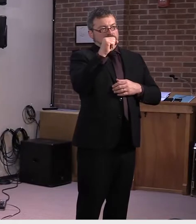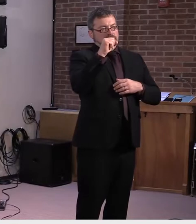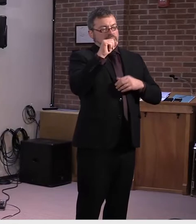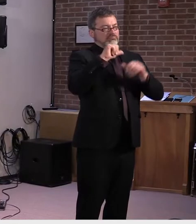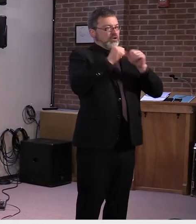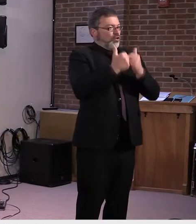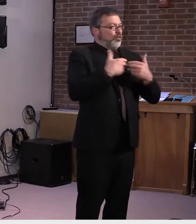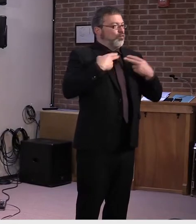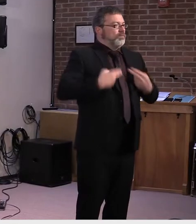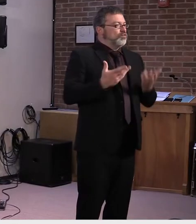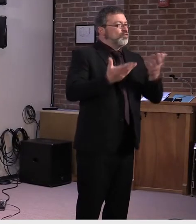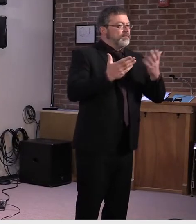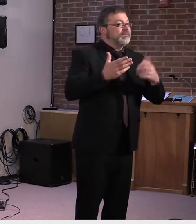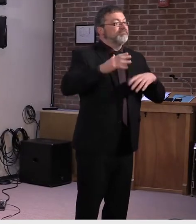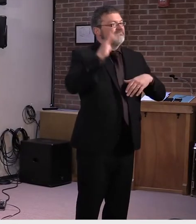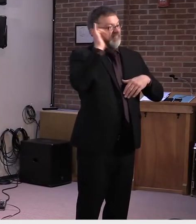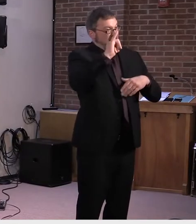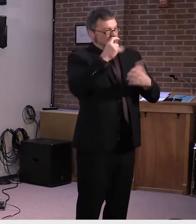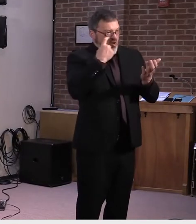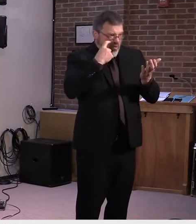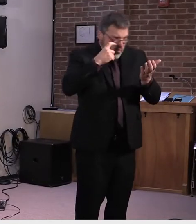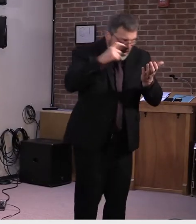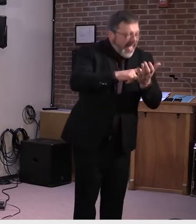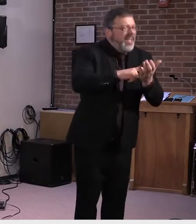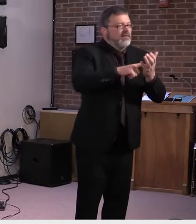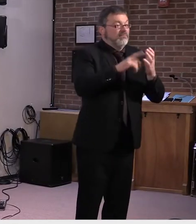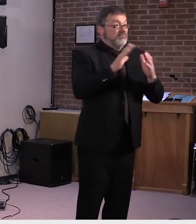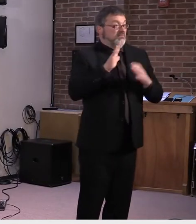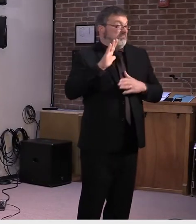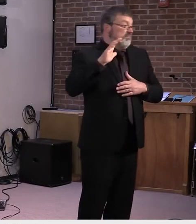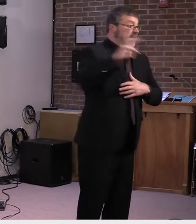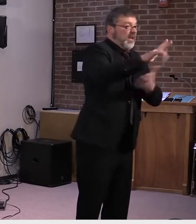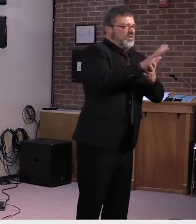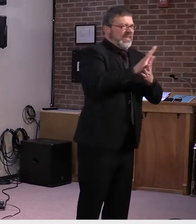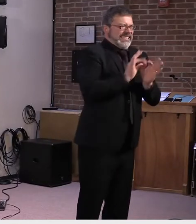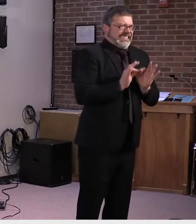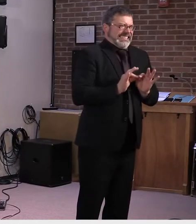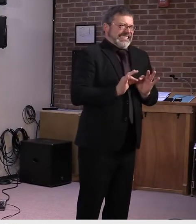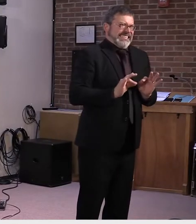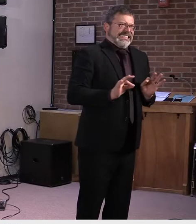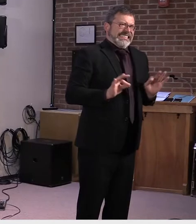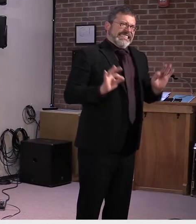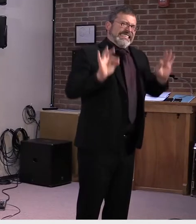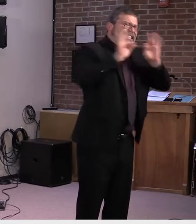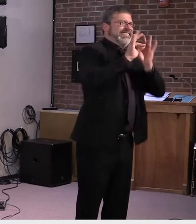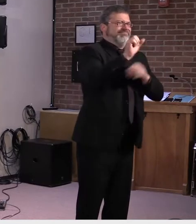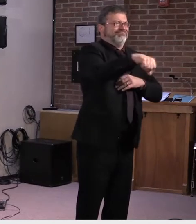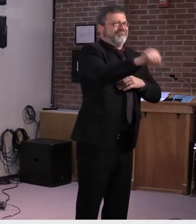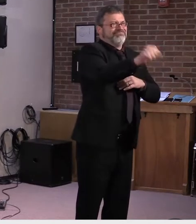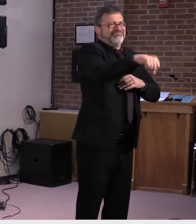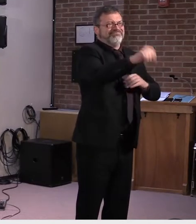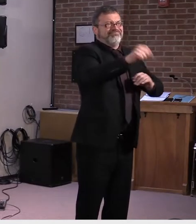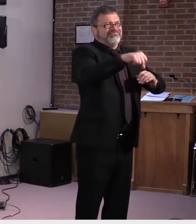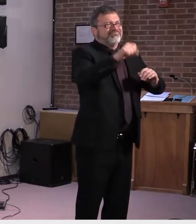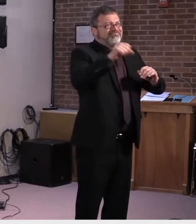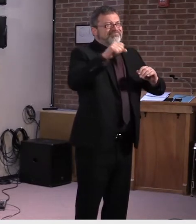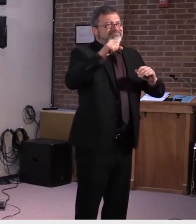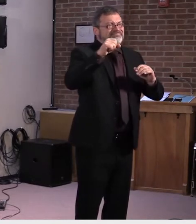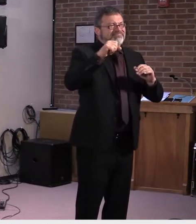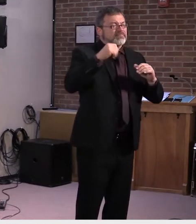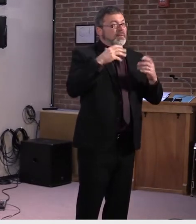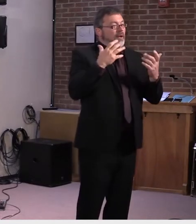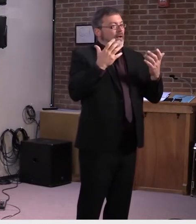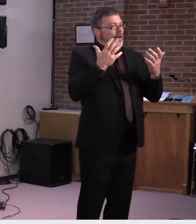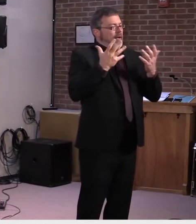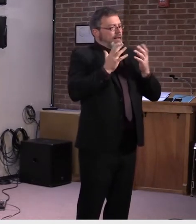throughout the state creates a significant need for school-age child care on remote learning days. The